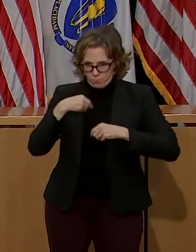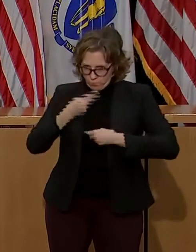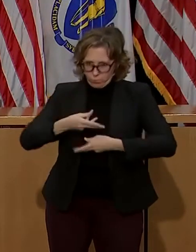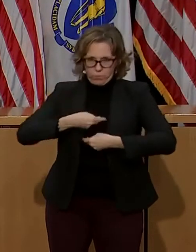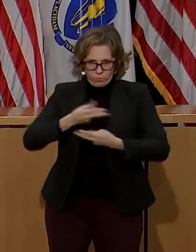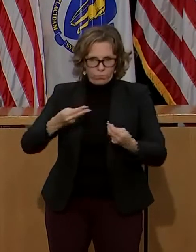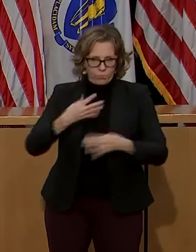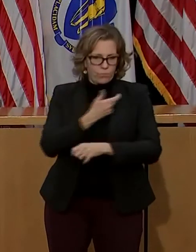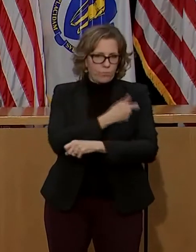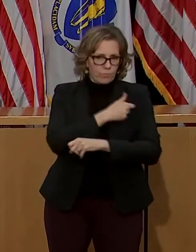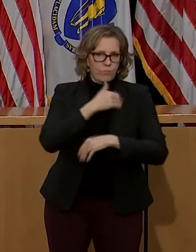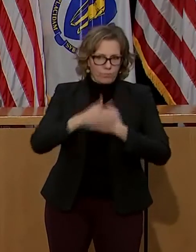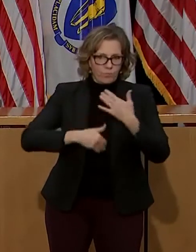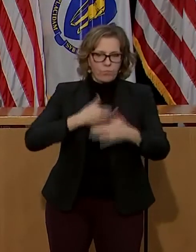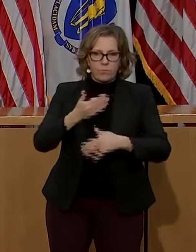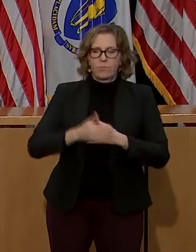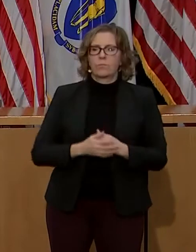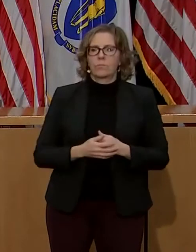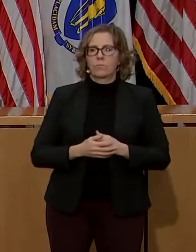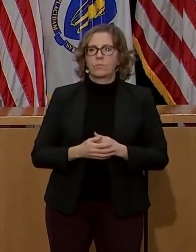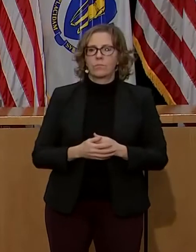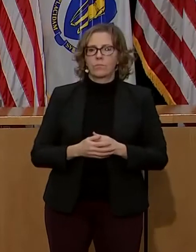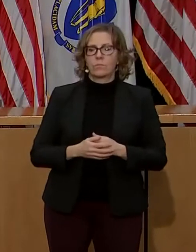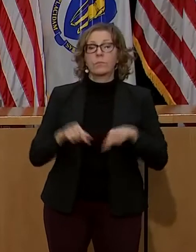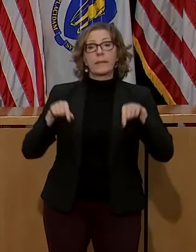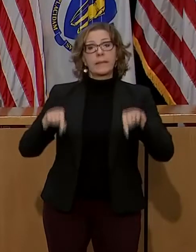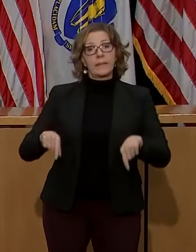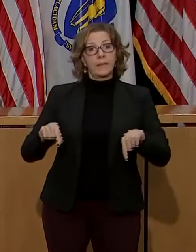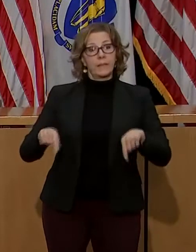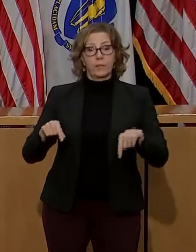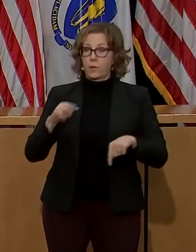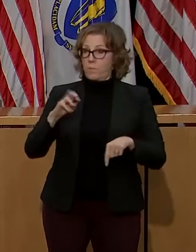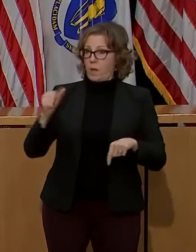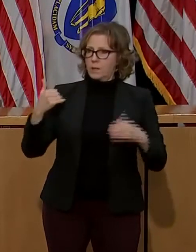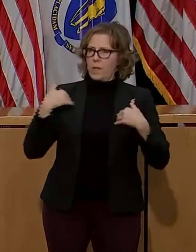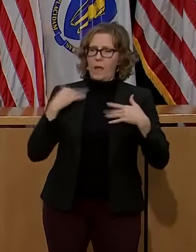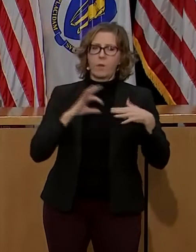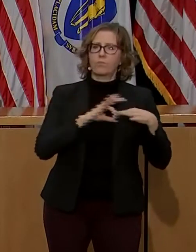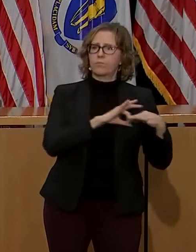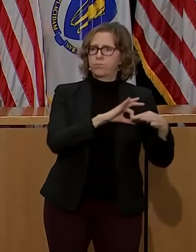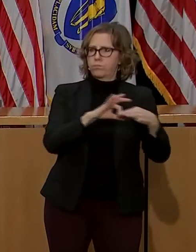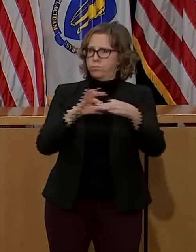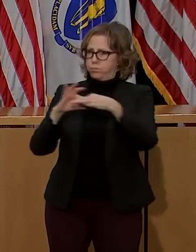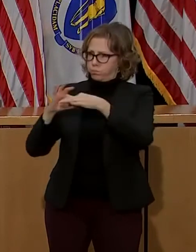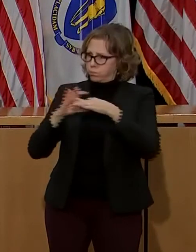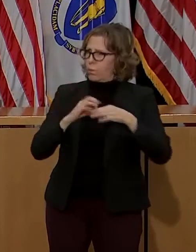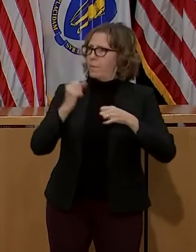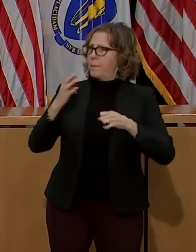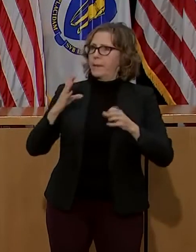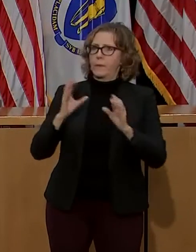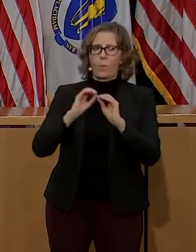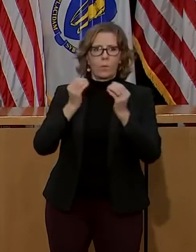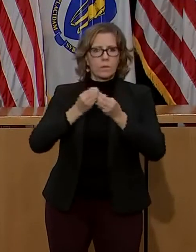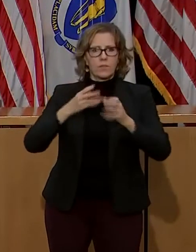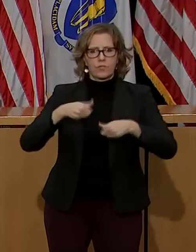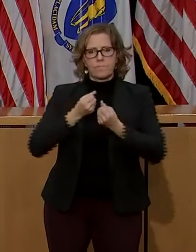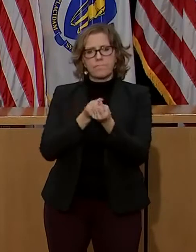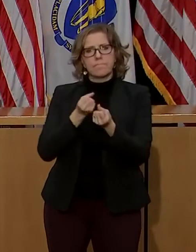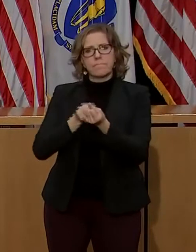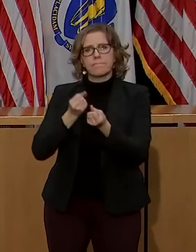states, we have a strong, diverse, and dispersed network of community providers serving many of our most vulnerable residents.